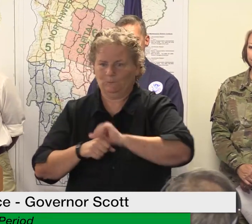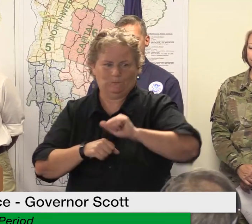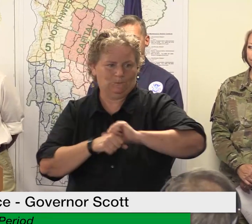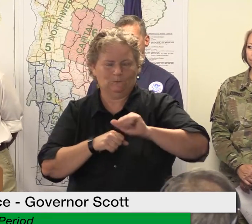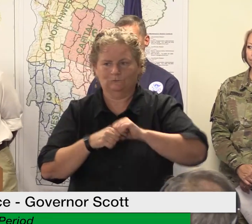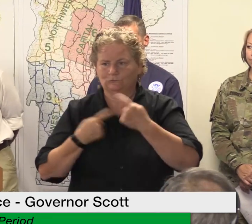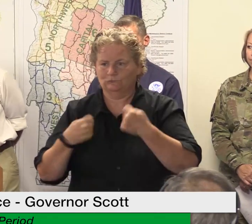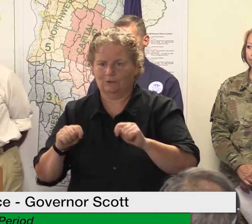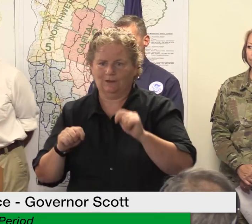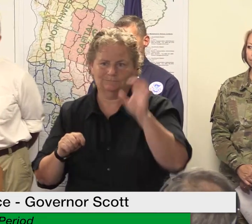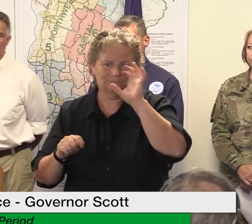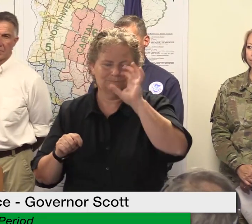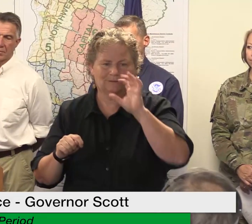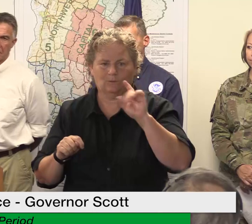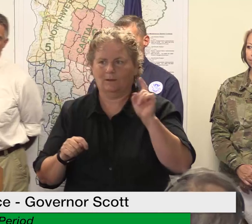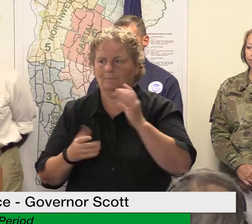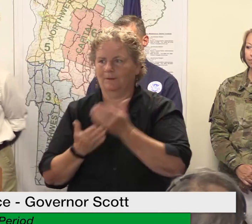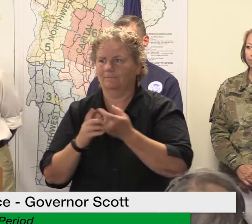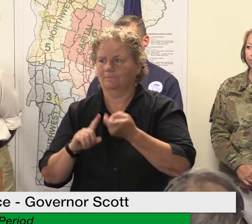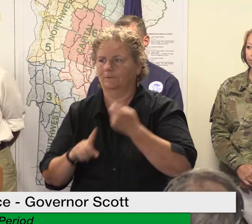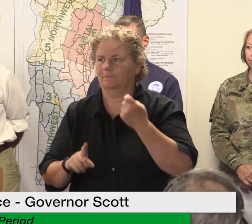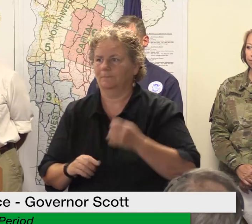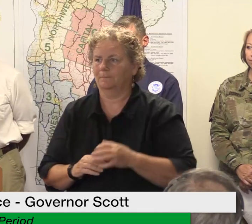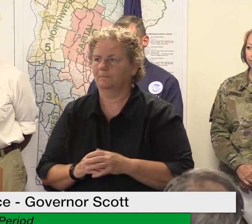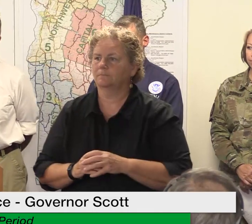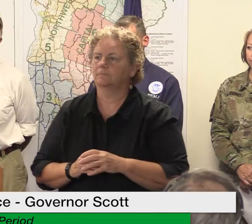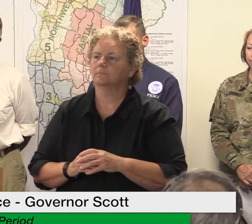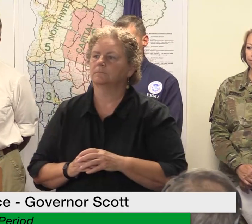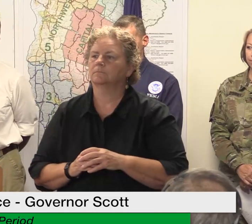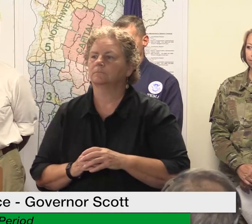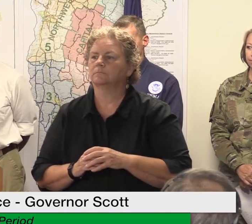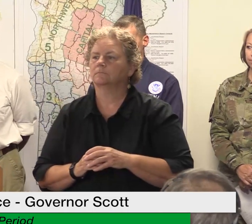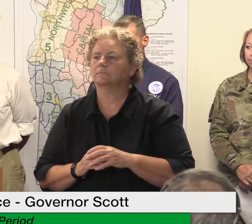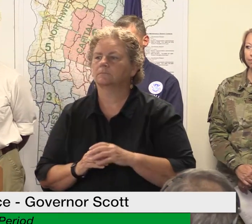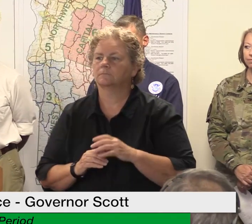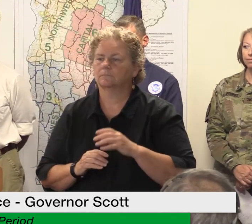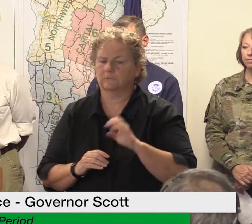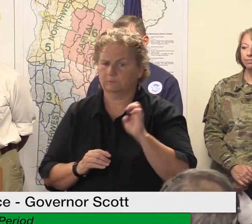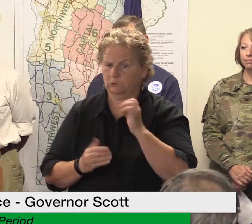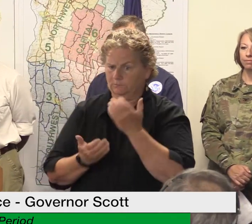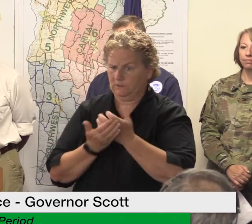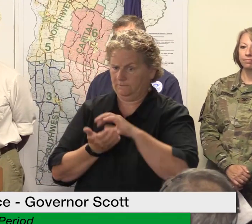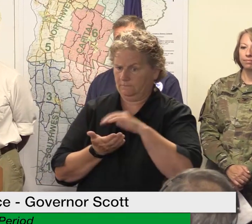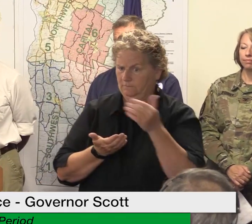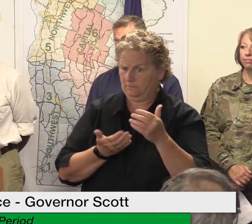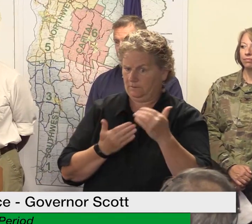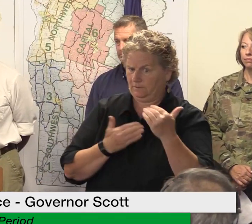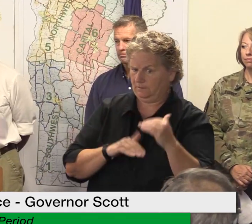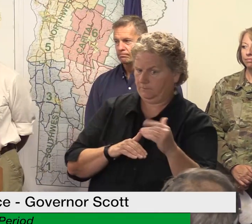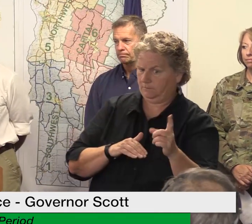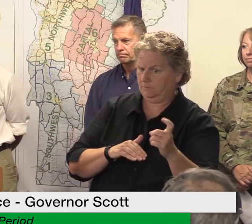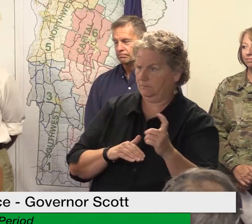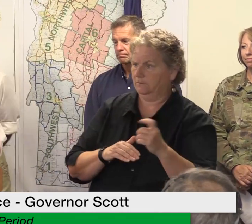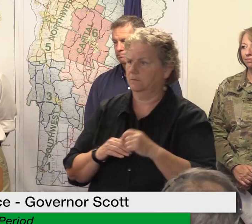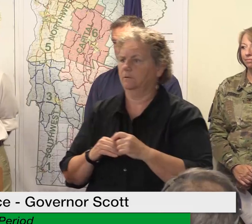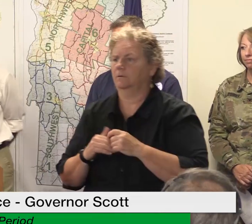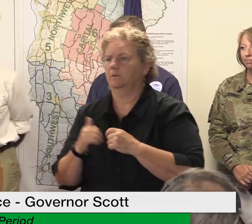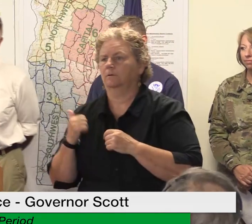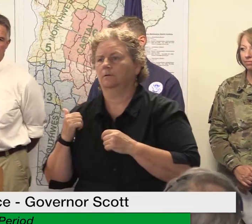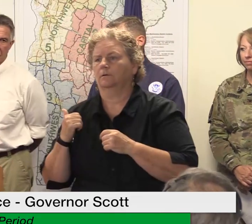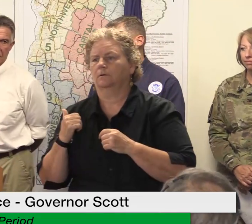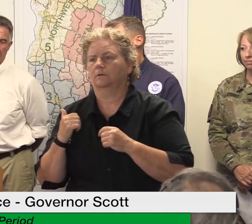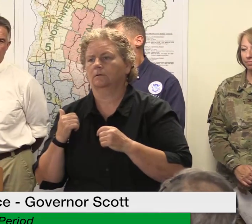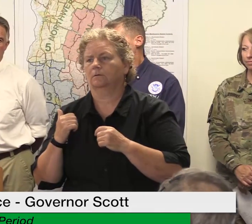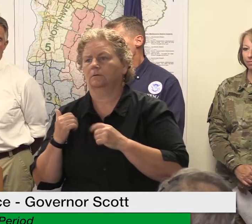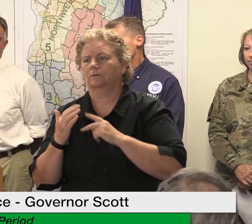there a cap initially on the emergency fund so we are still designing that program so we will share more there there will likely have